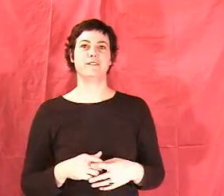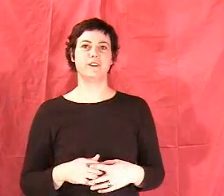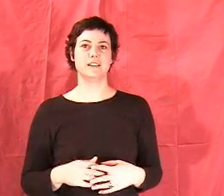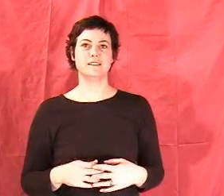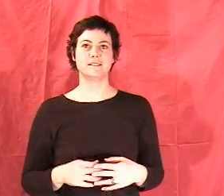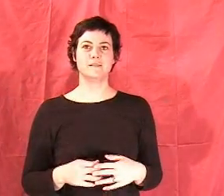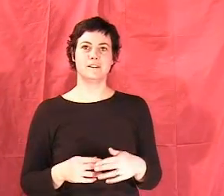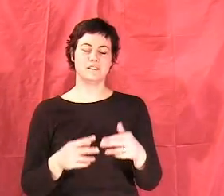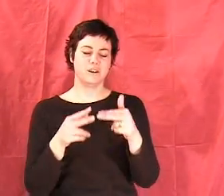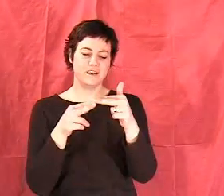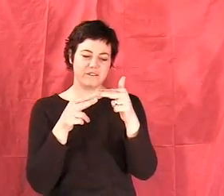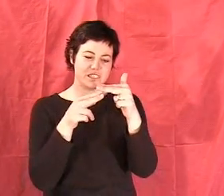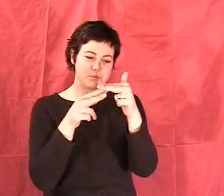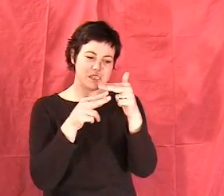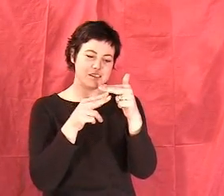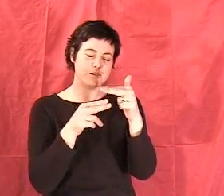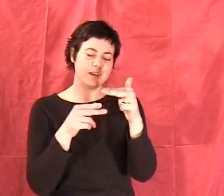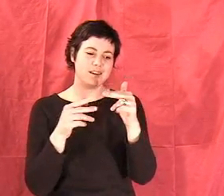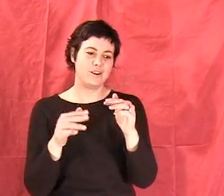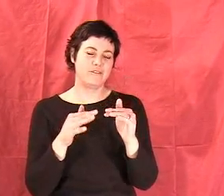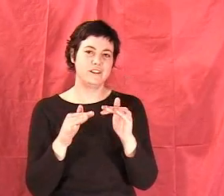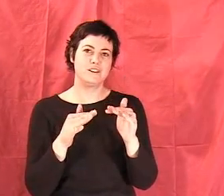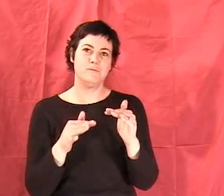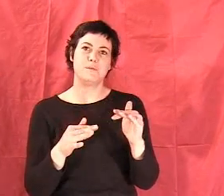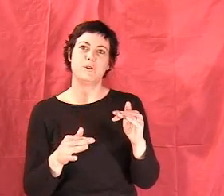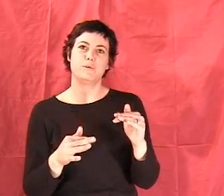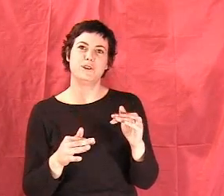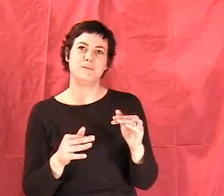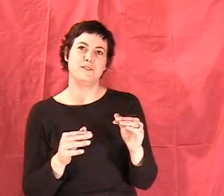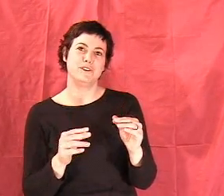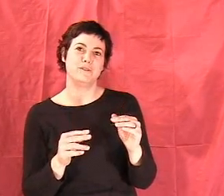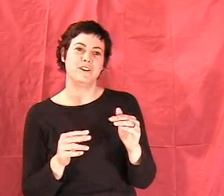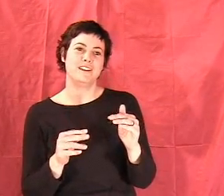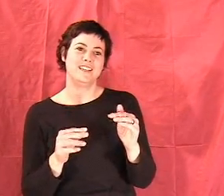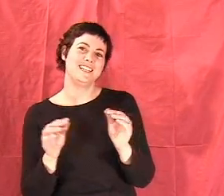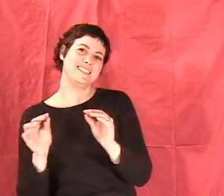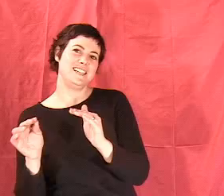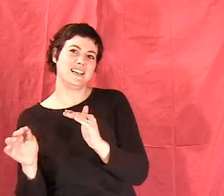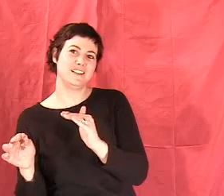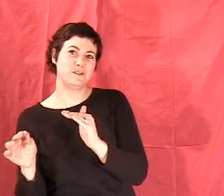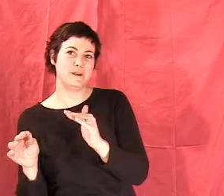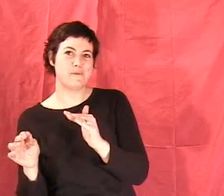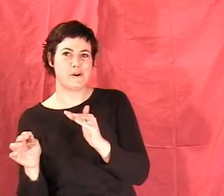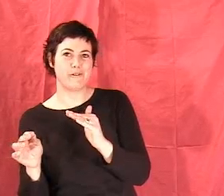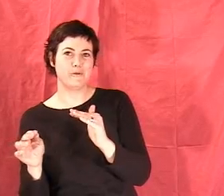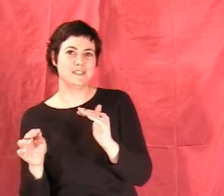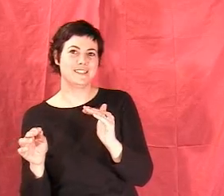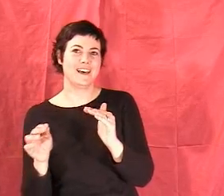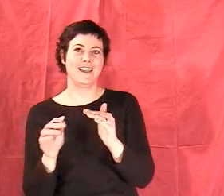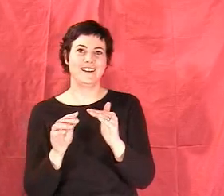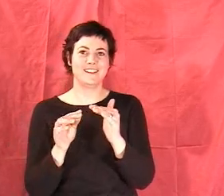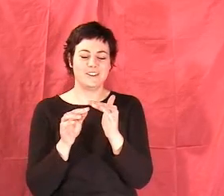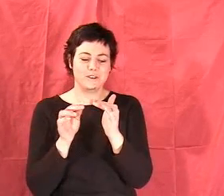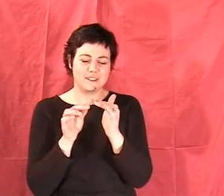the face. And if you tip into it, you have a little bit more room. If you needed to take a little bit more off one side, you can